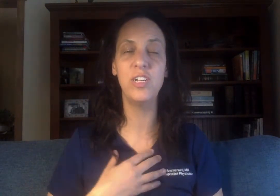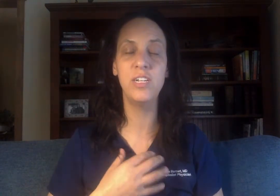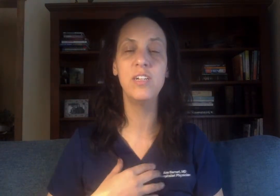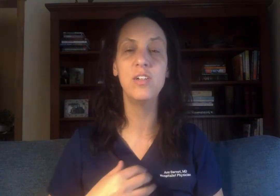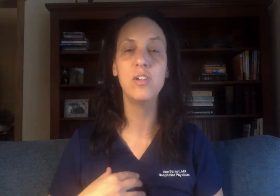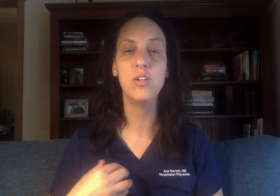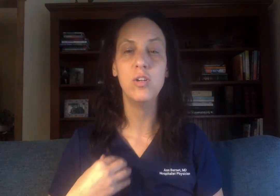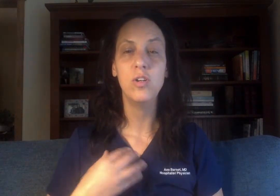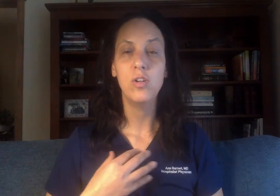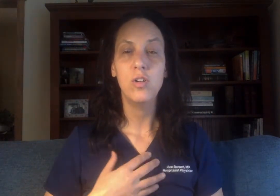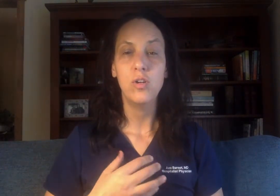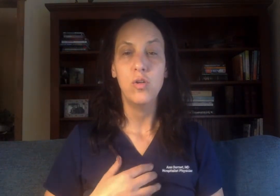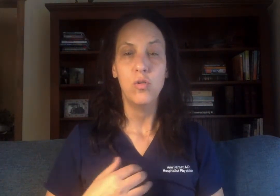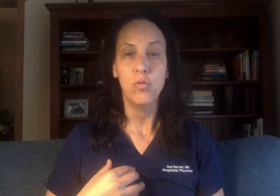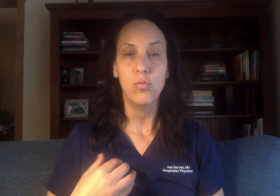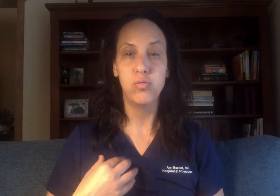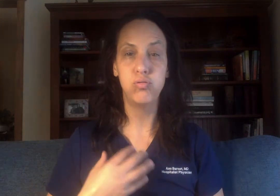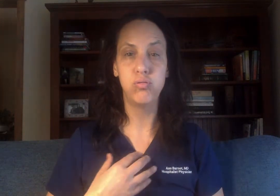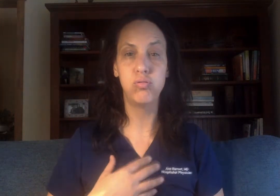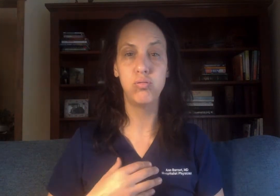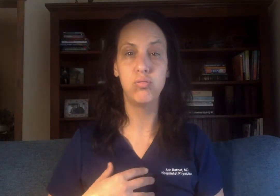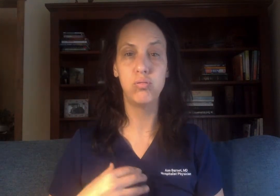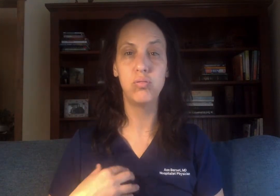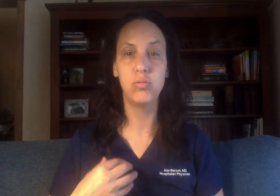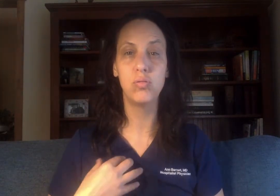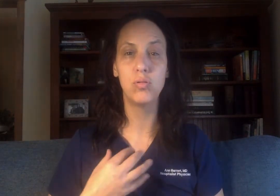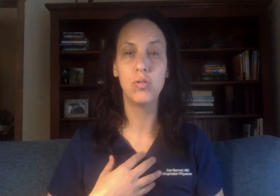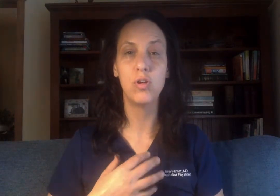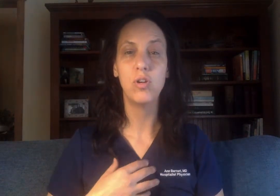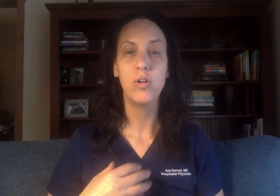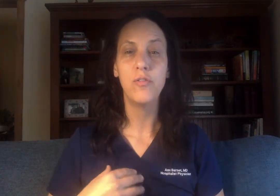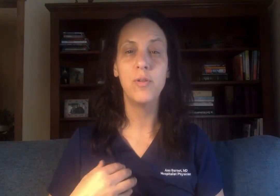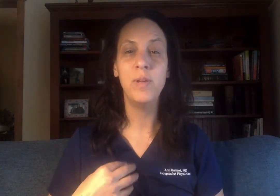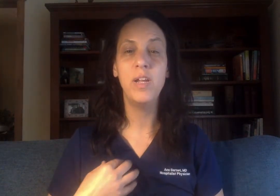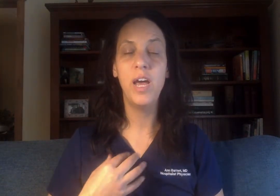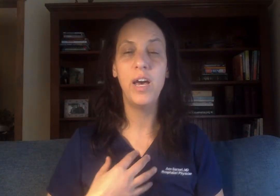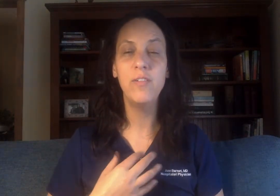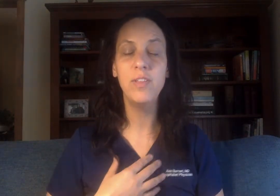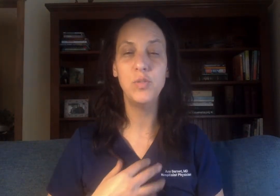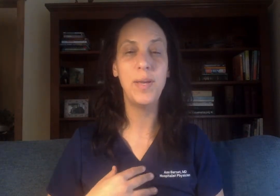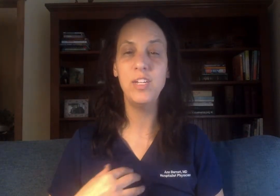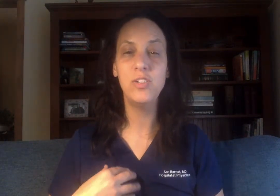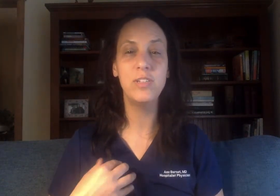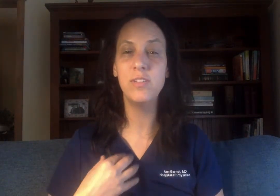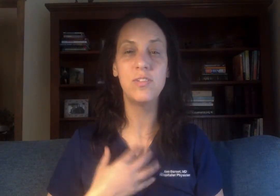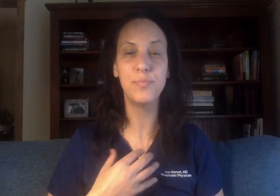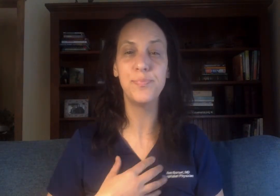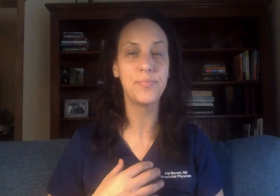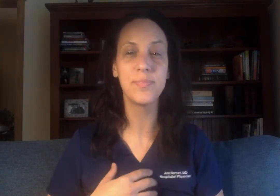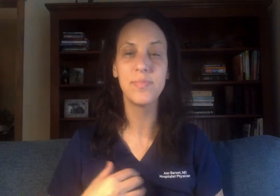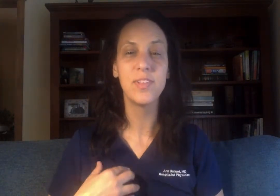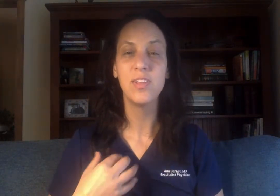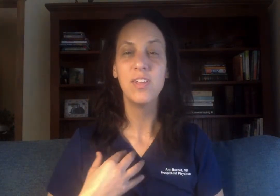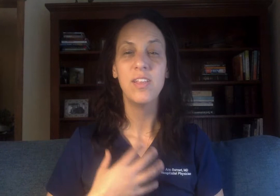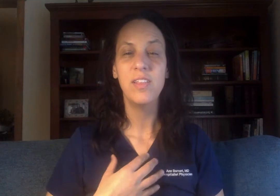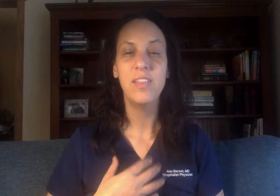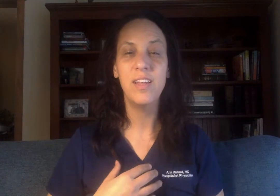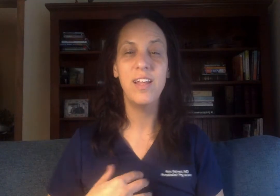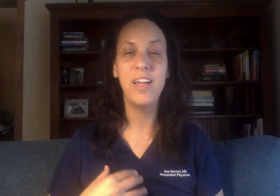for me to have these patients that I